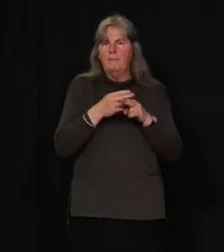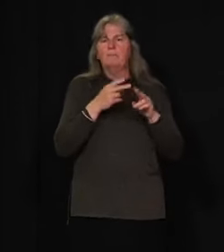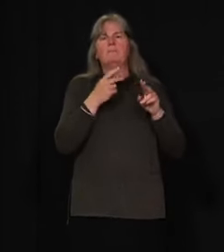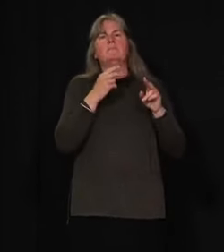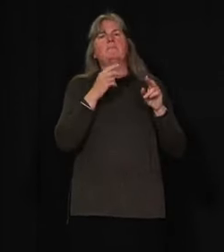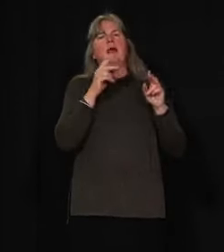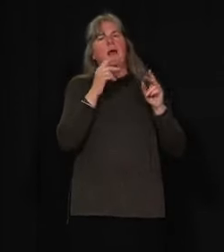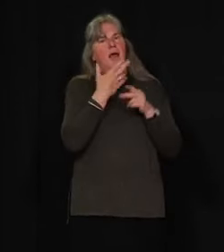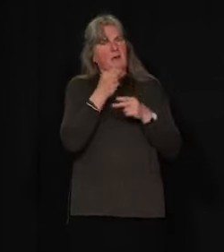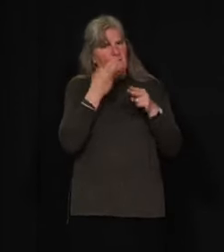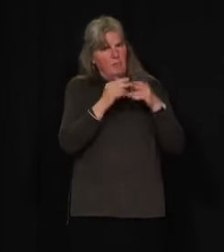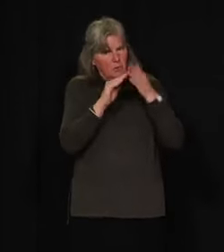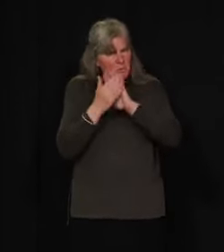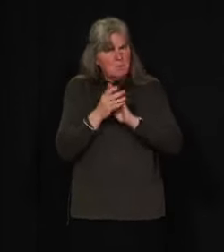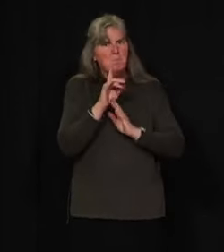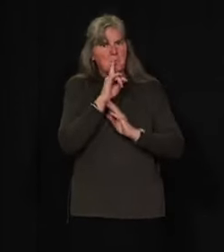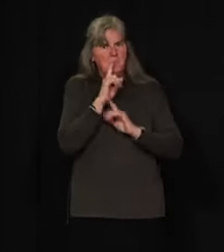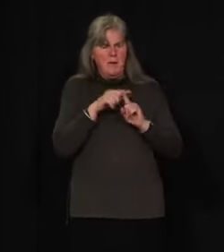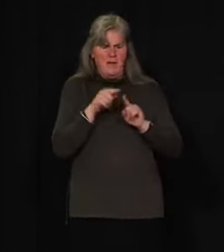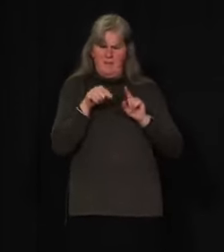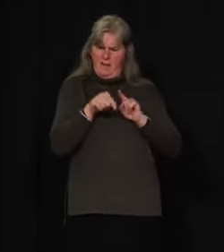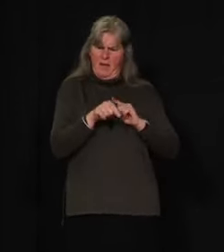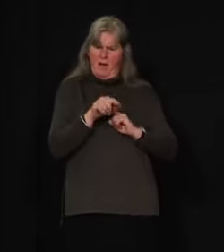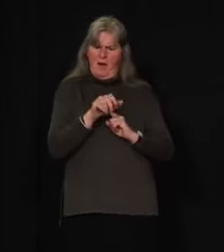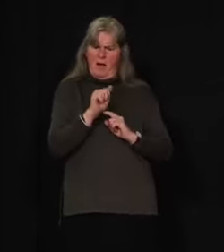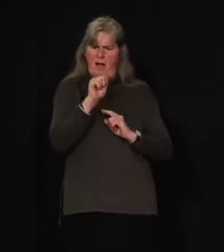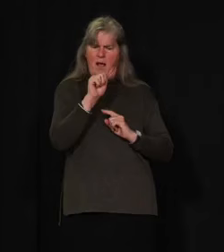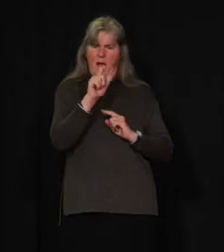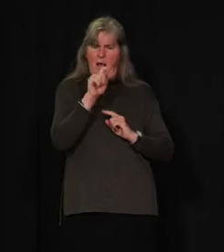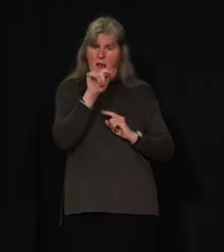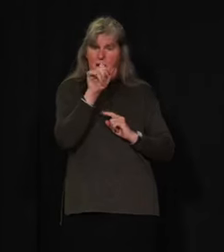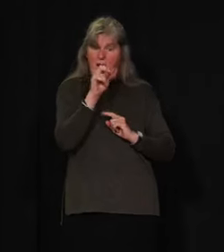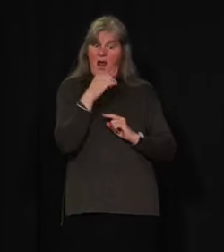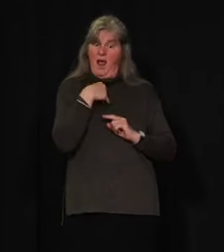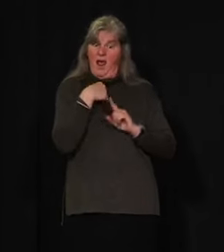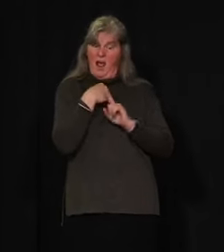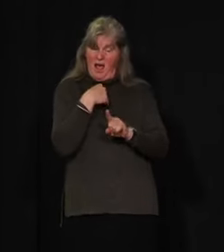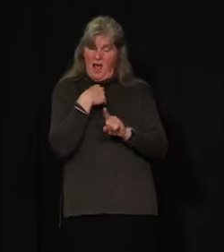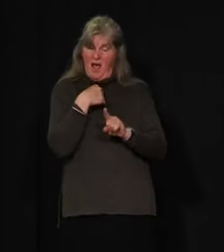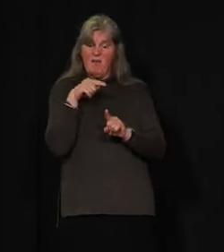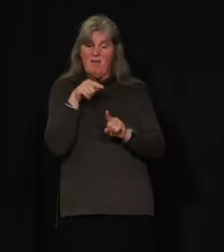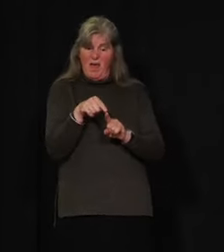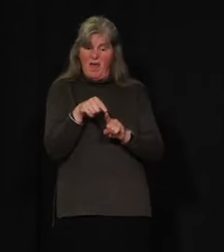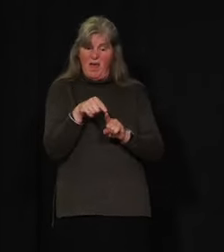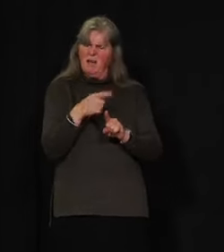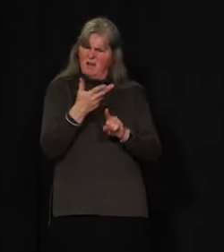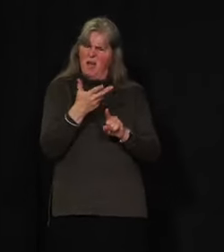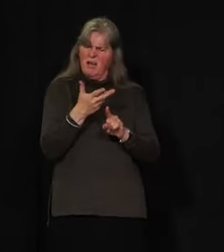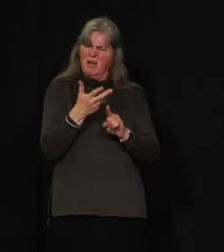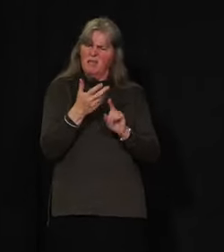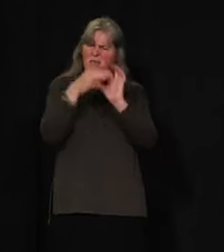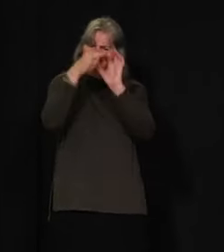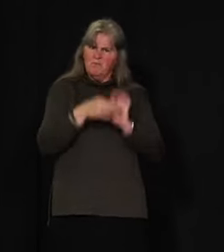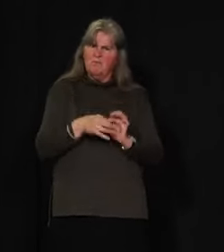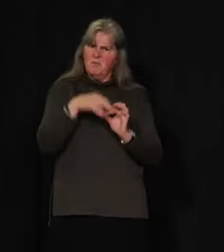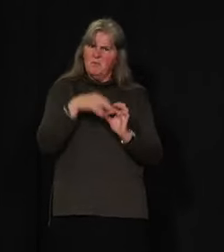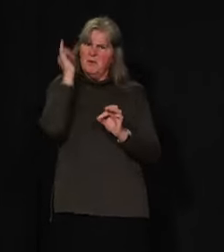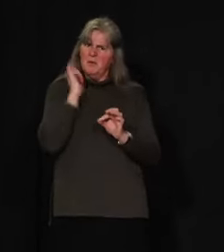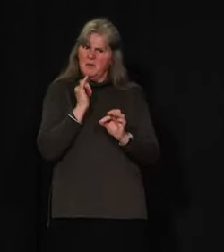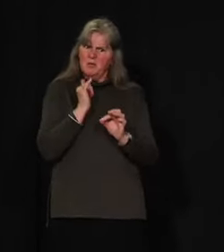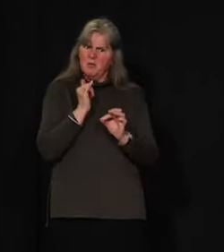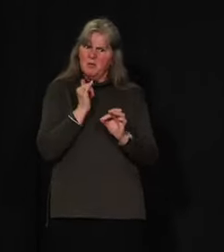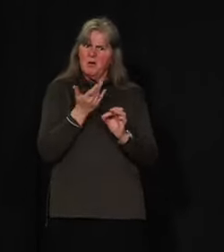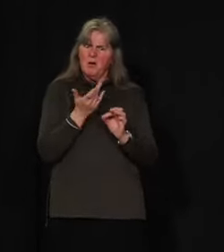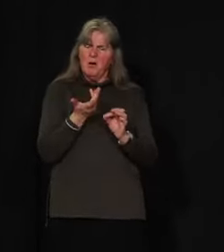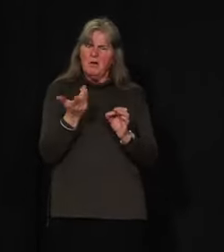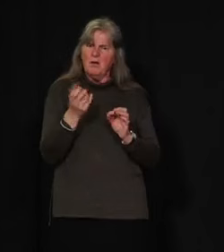there is a confirmed case down there, and being that it was stated that Northern BC communities are being treated as part of the Yukon, what is in place for medical aid